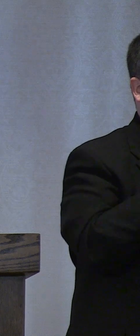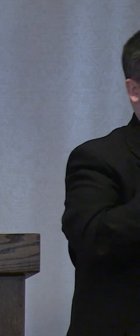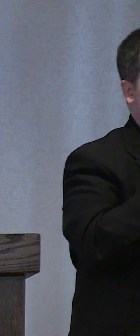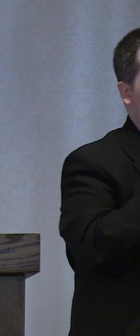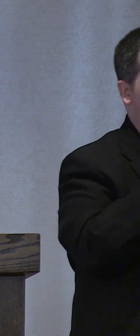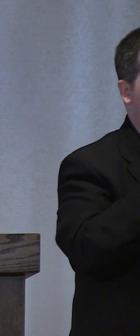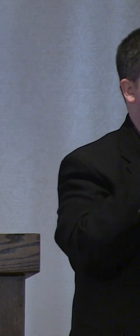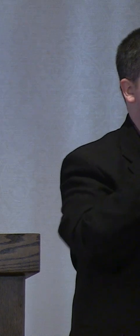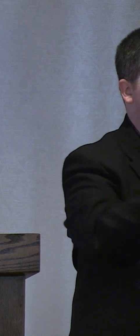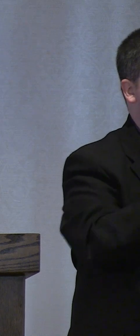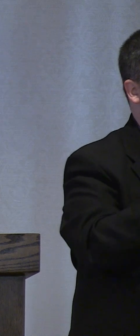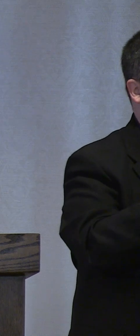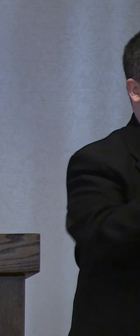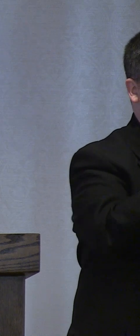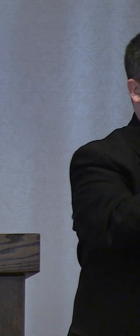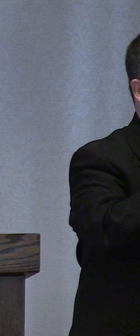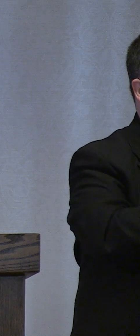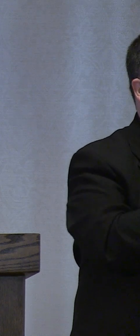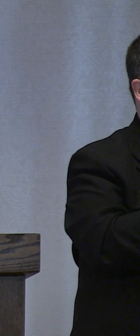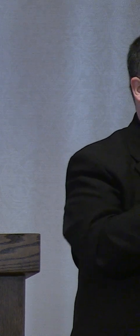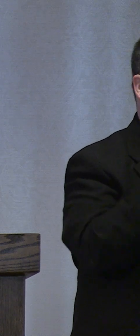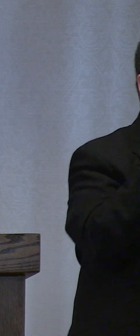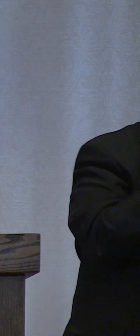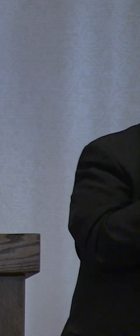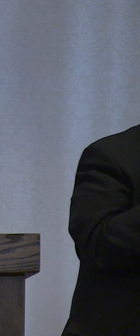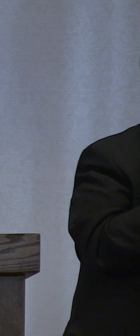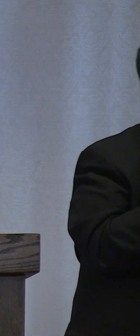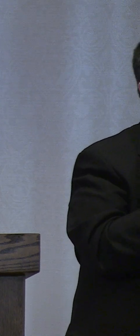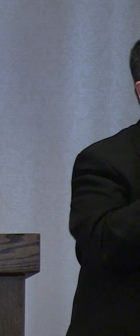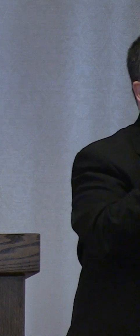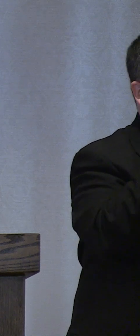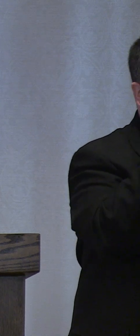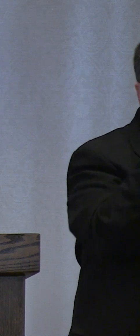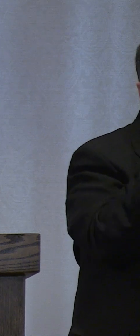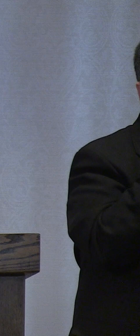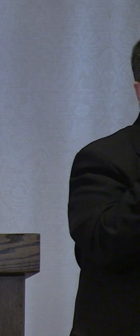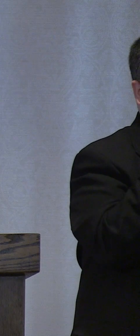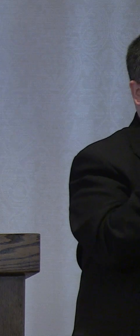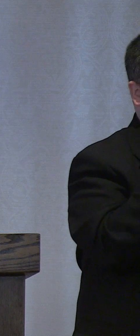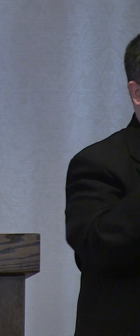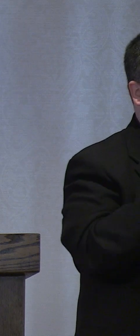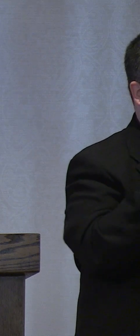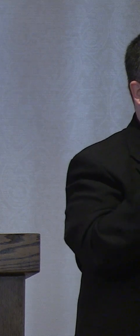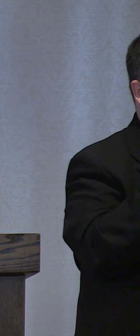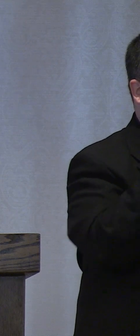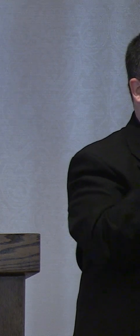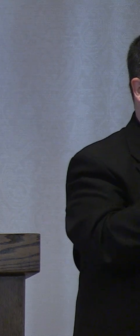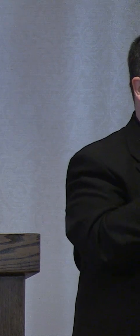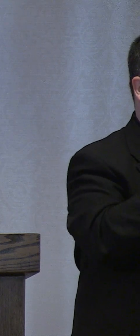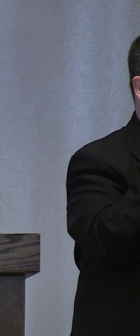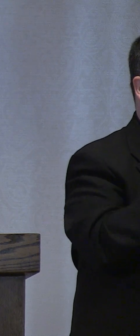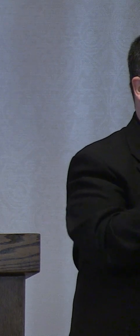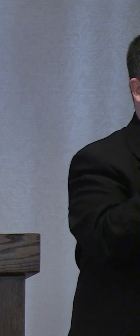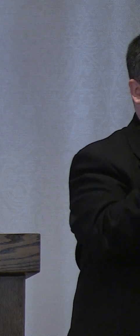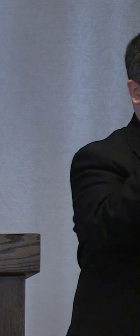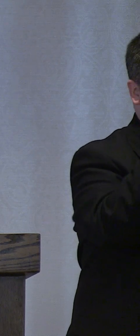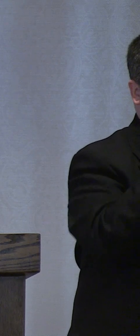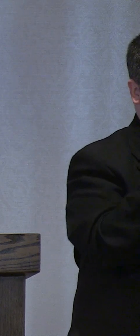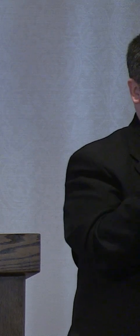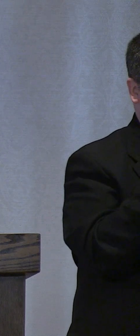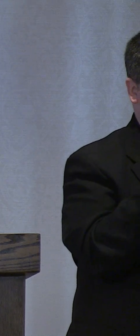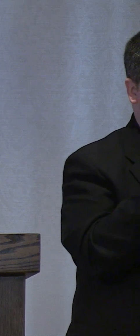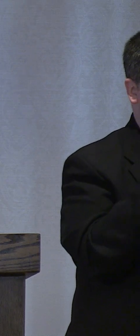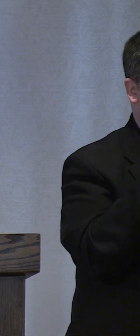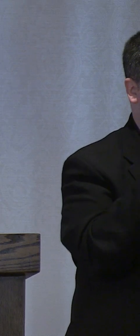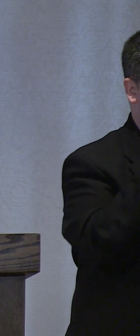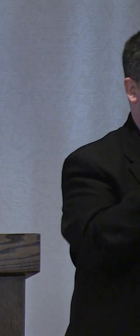to hold back you can definitely jump in at any time we are also going to have an email address available through September 15th